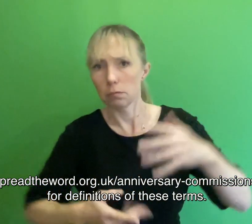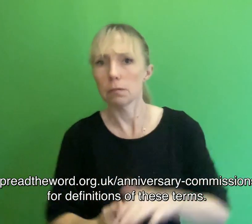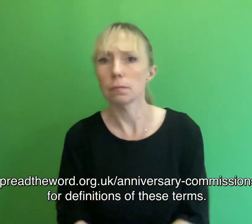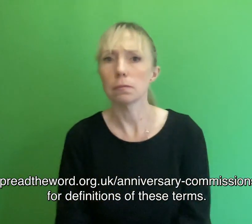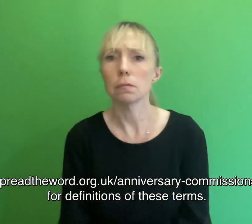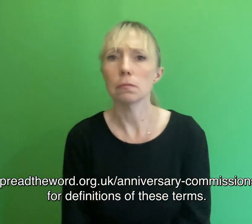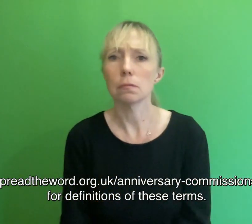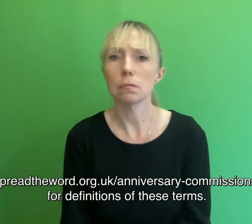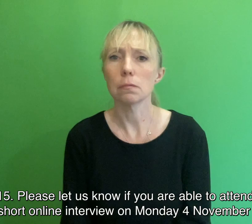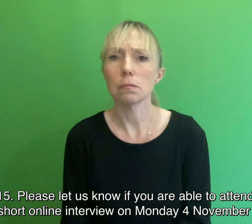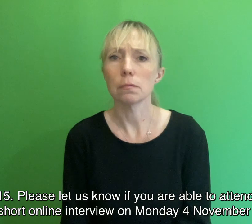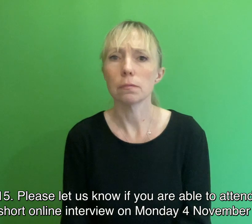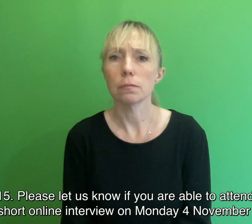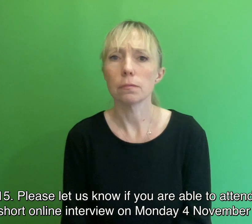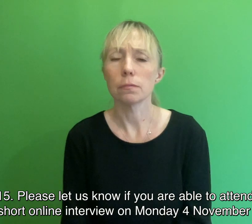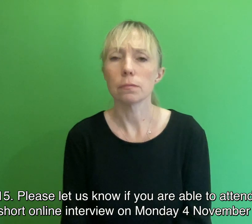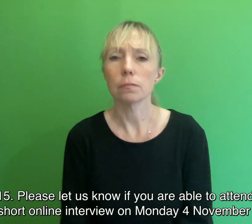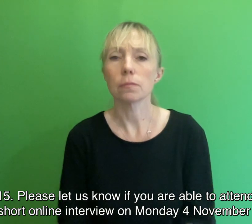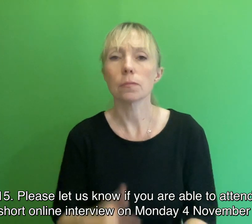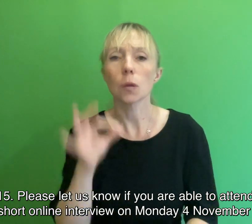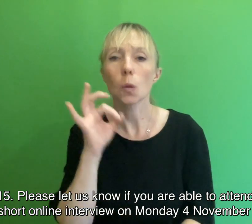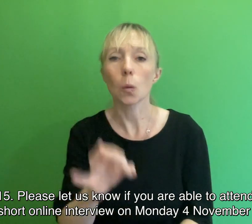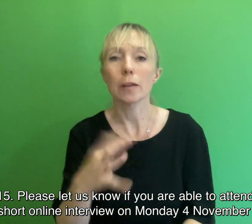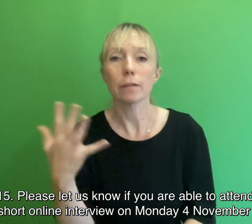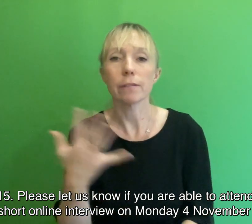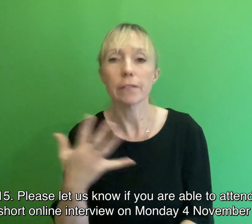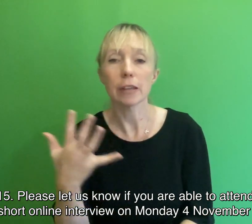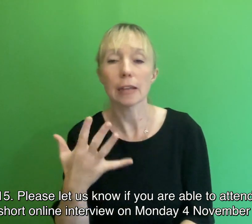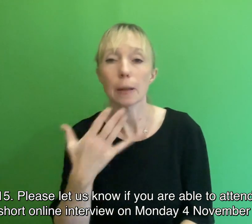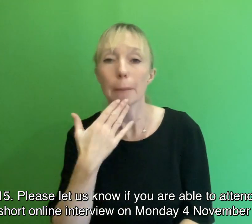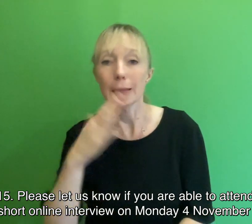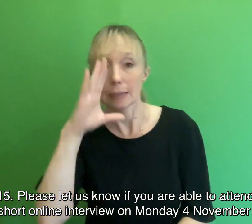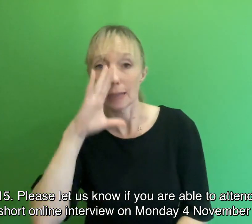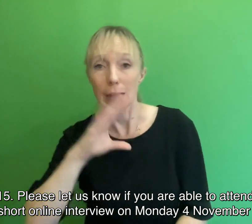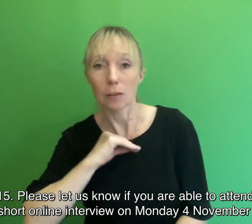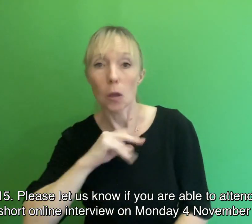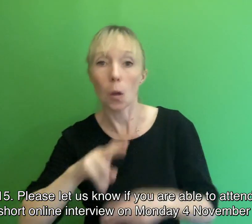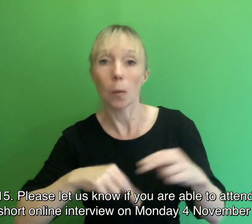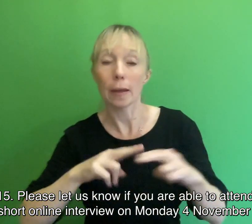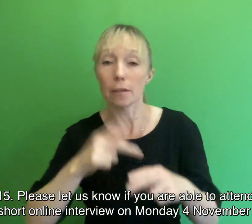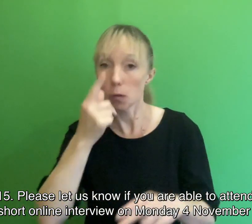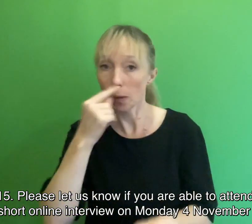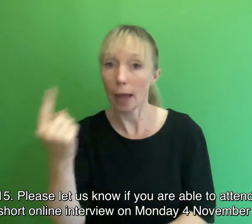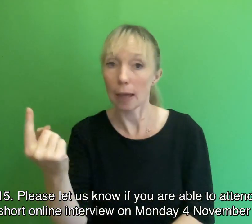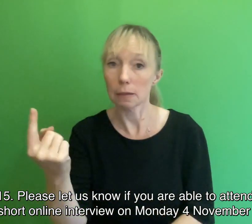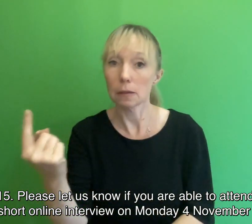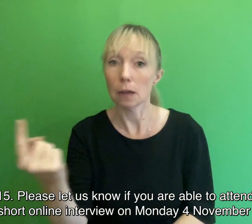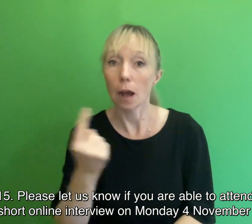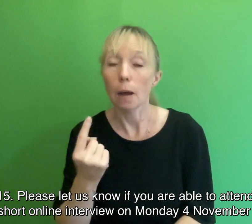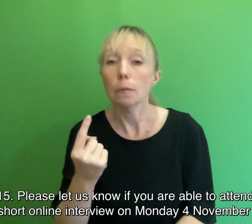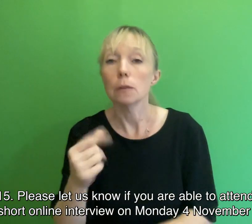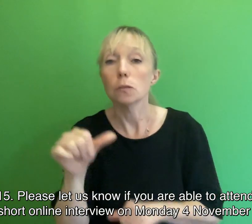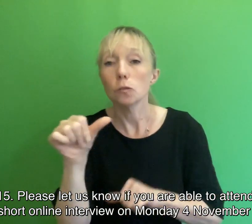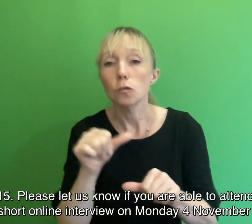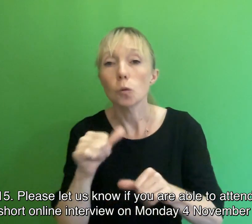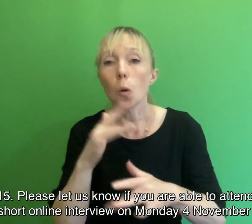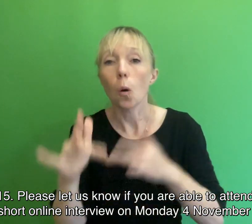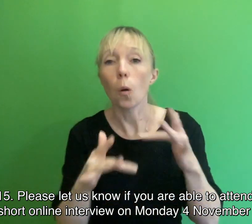Question 15 Please let us know if you are able to attend a short online interview on Monday the 4th of November